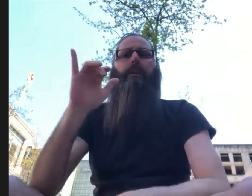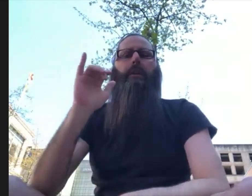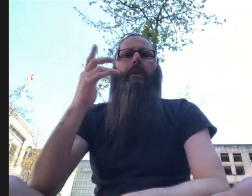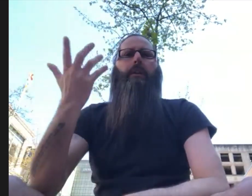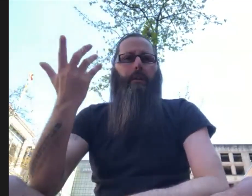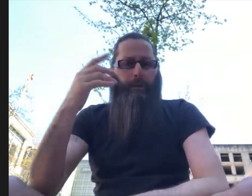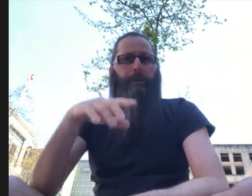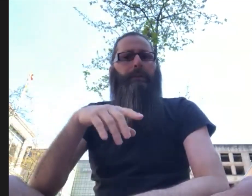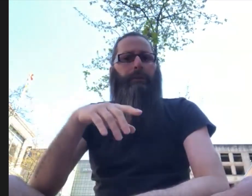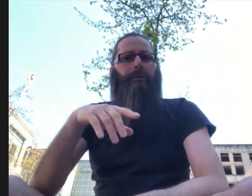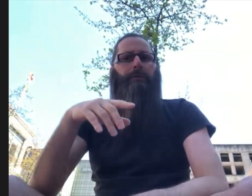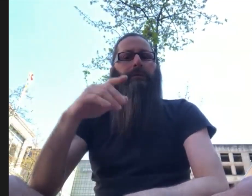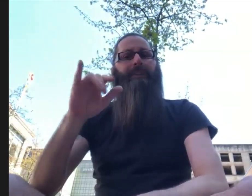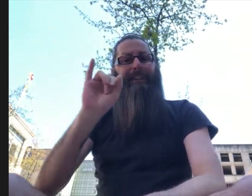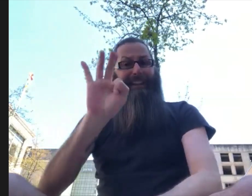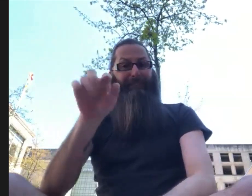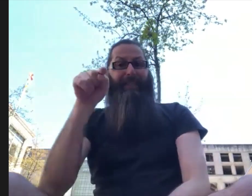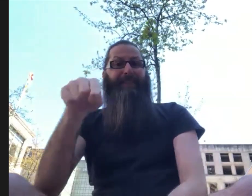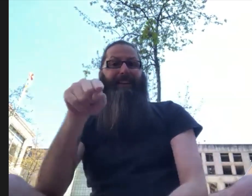mortgages.